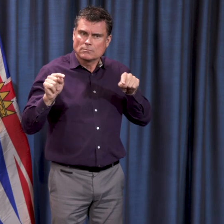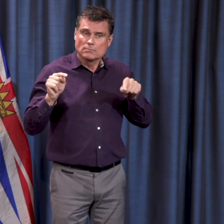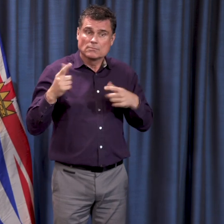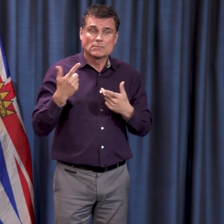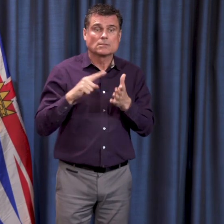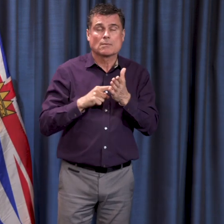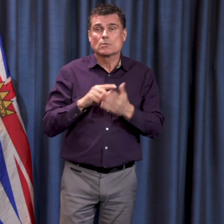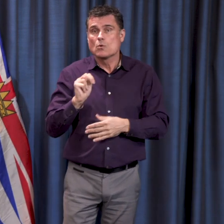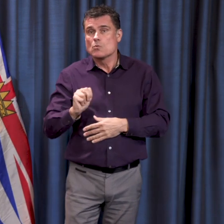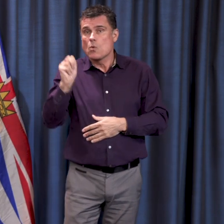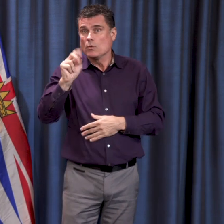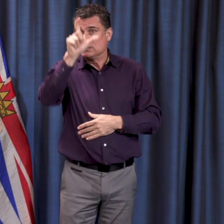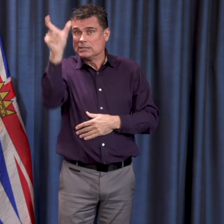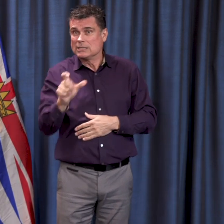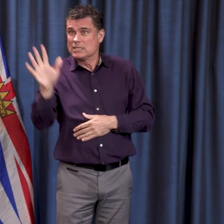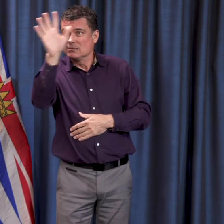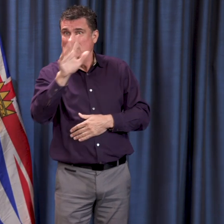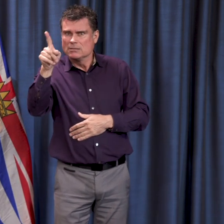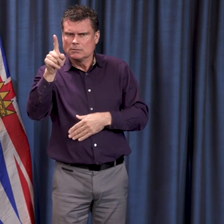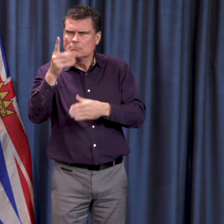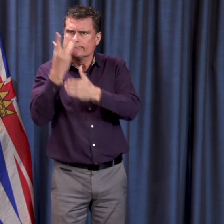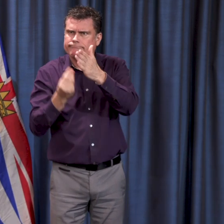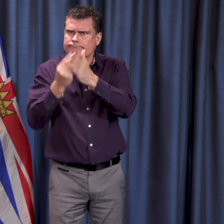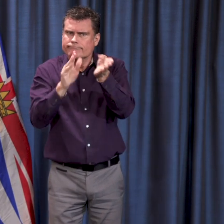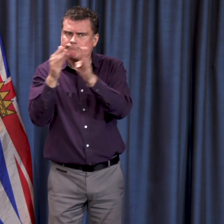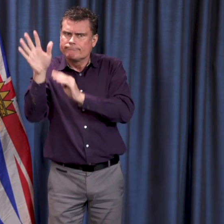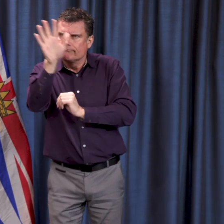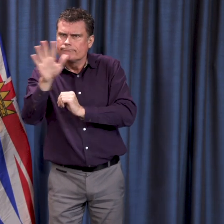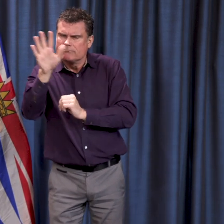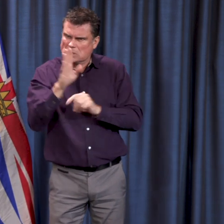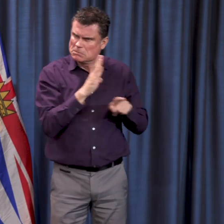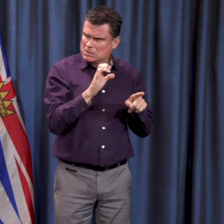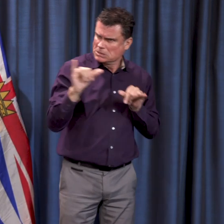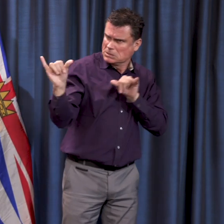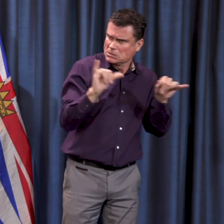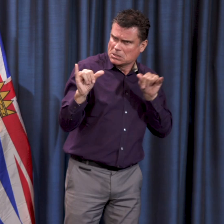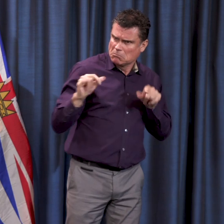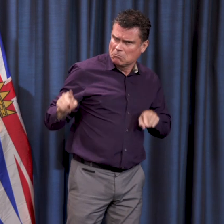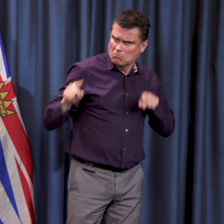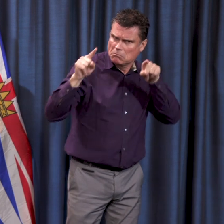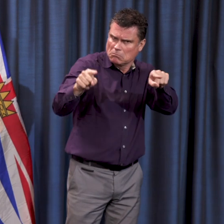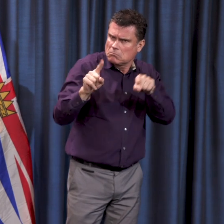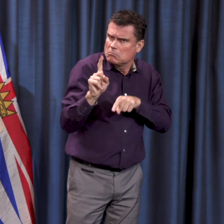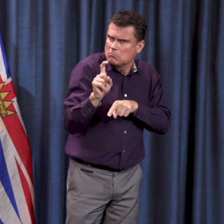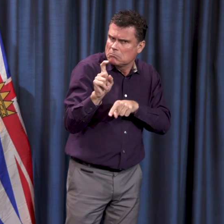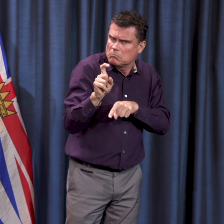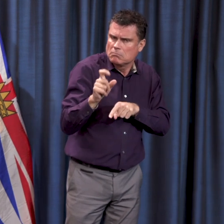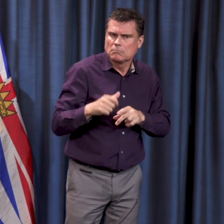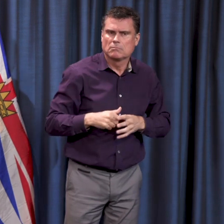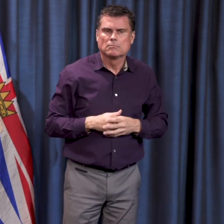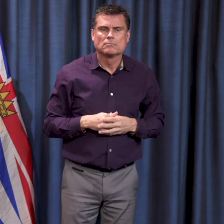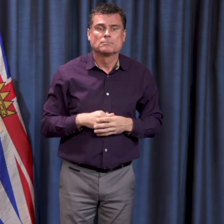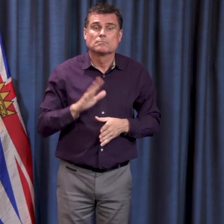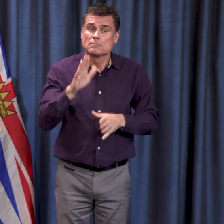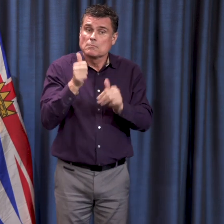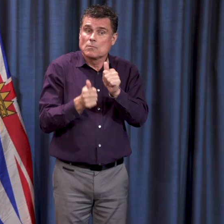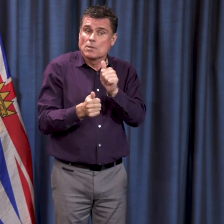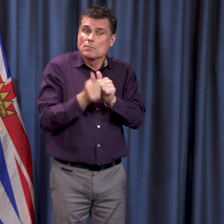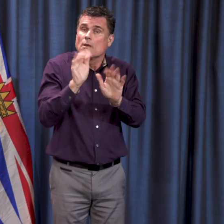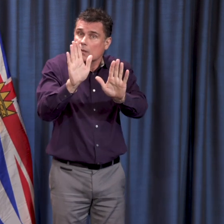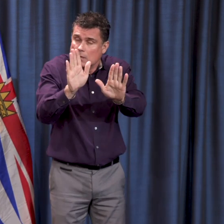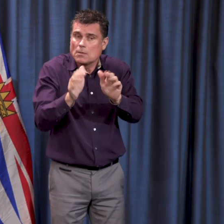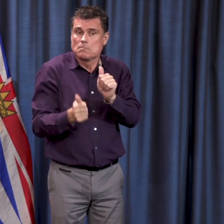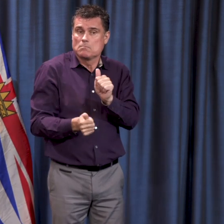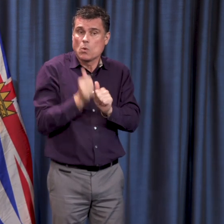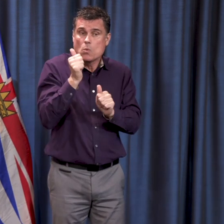and others. And I just want to put that in a little bit of context. Most of our deaths, tragically, have been related to the